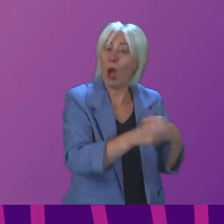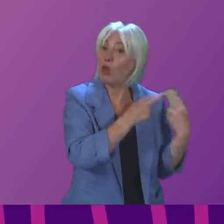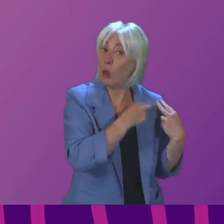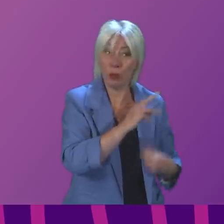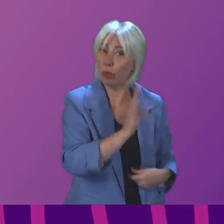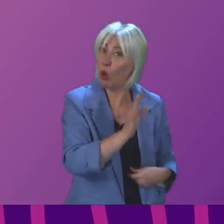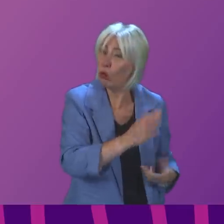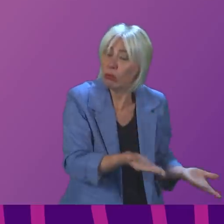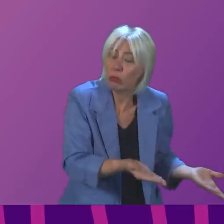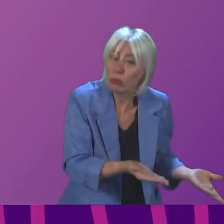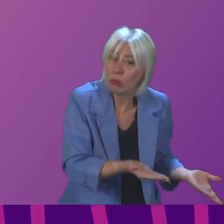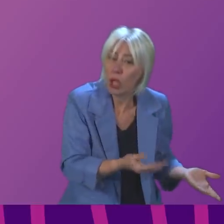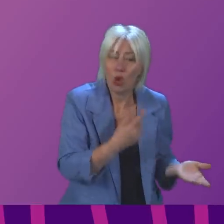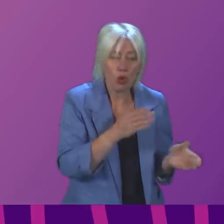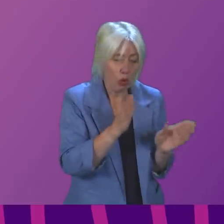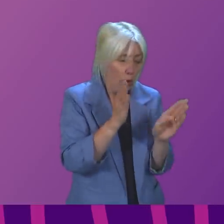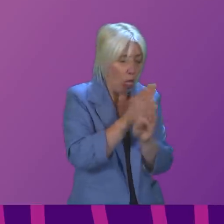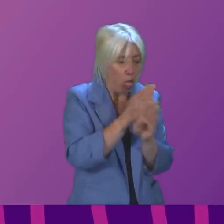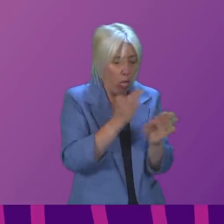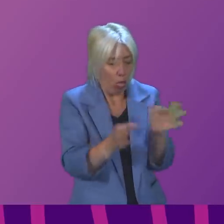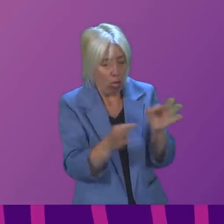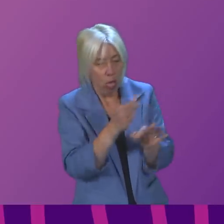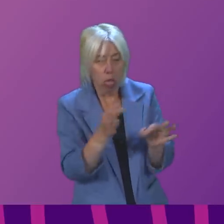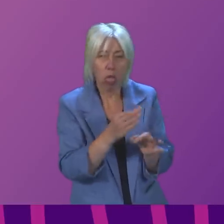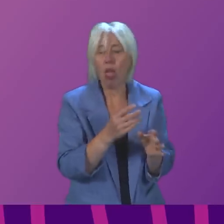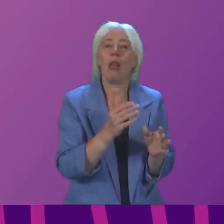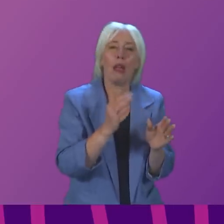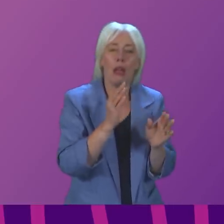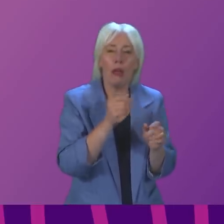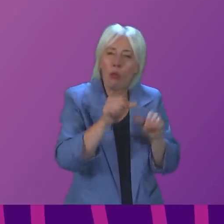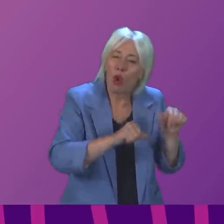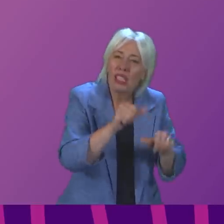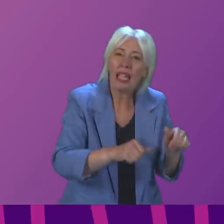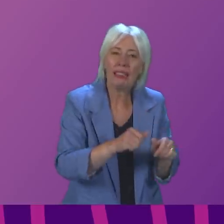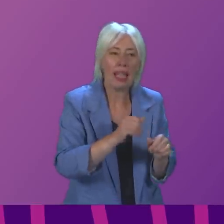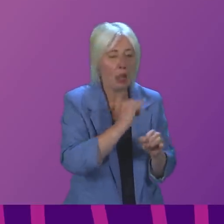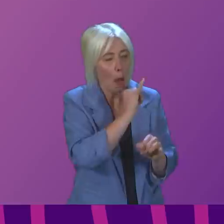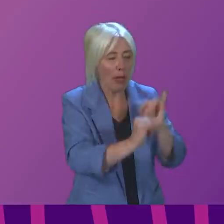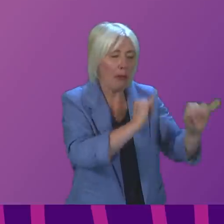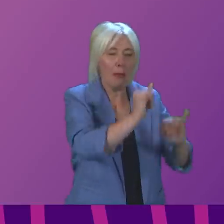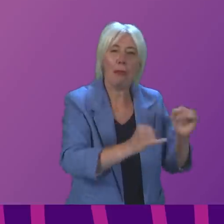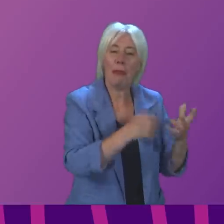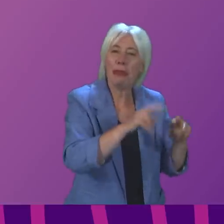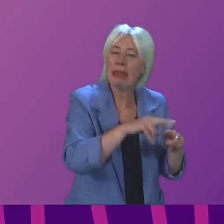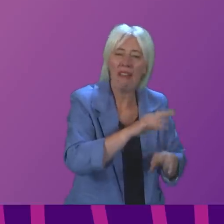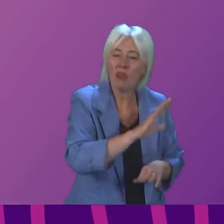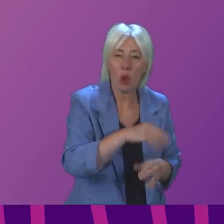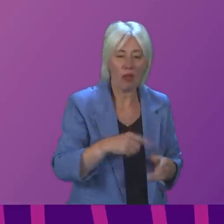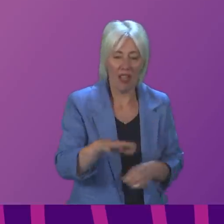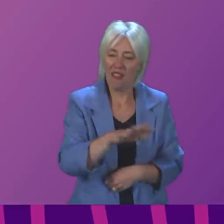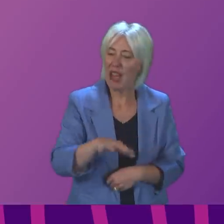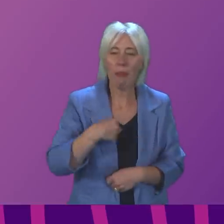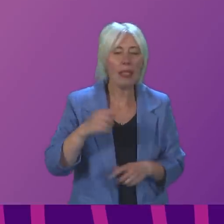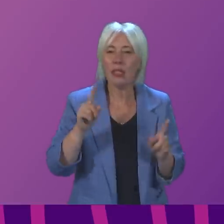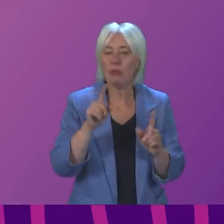behind process, no more blaming of staff, no more waiting for the findings of a public inquiry in the distant future. Families can't wait